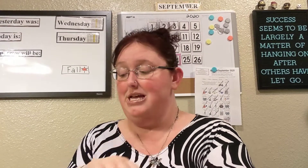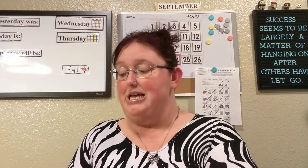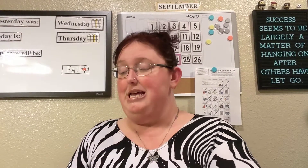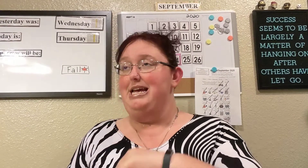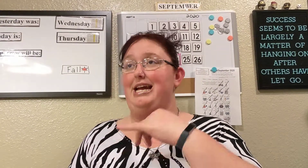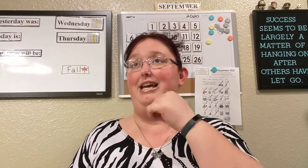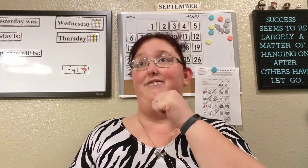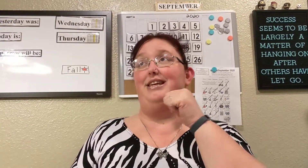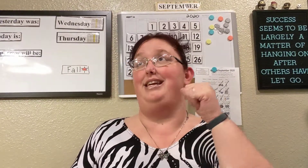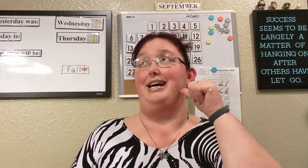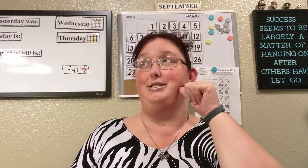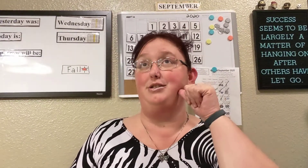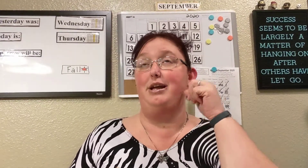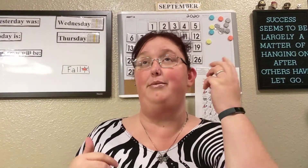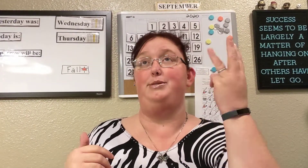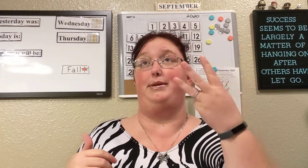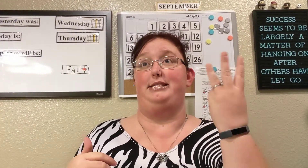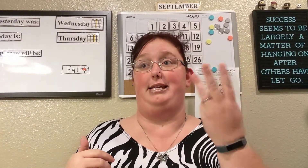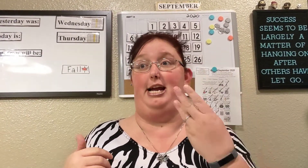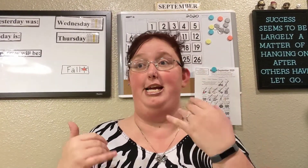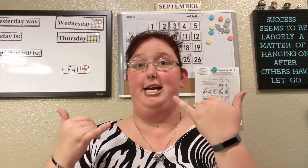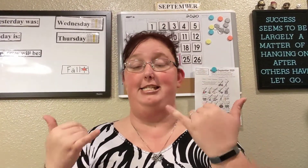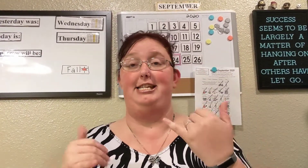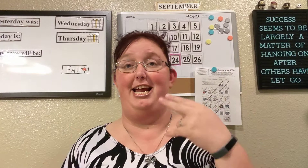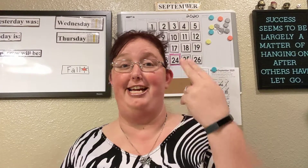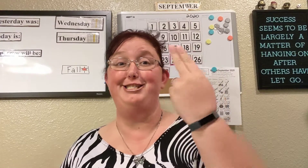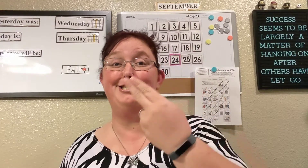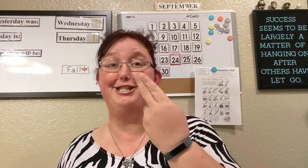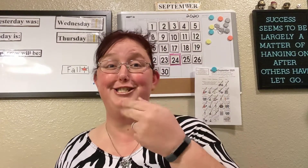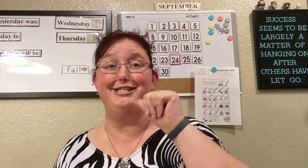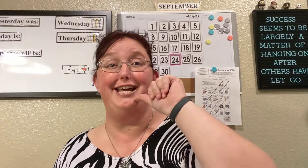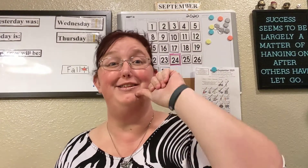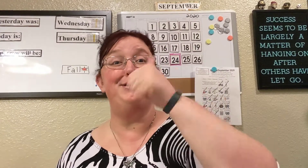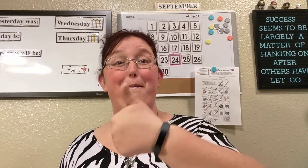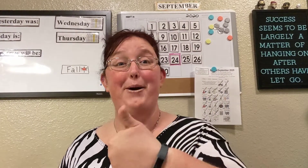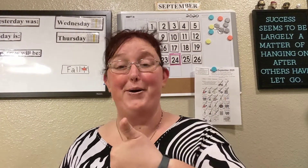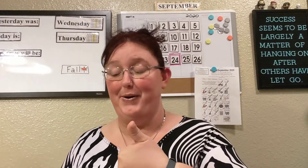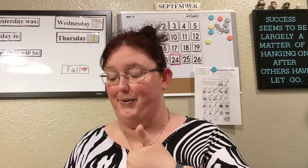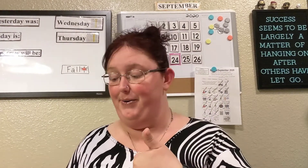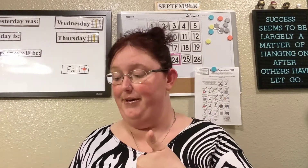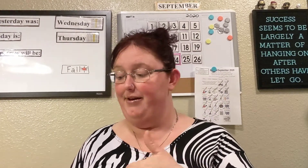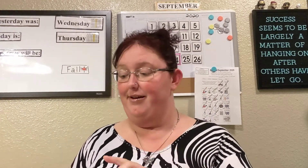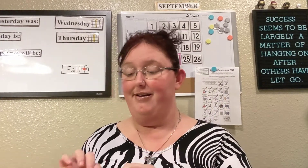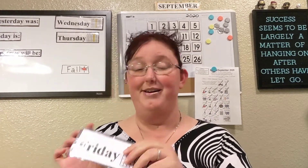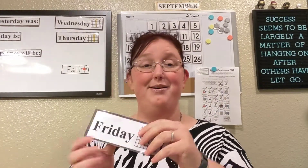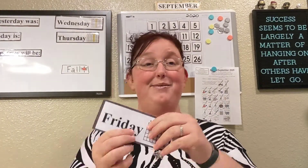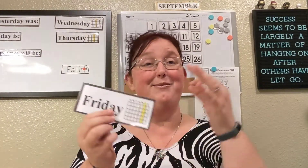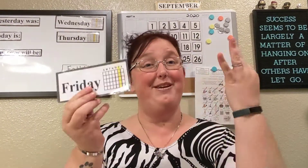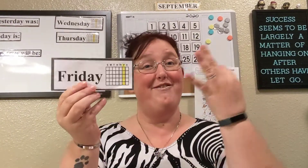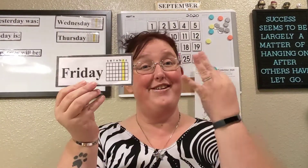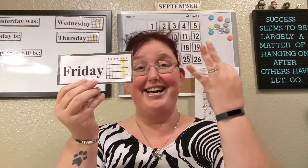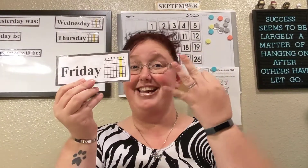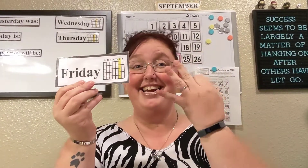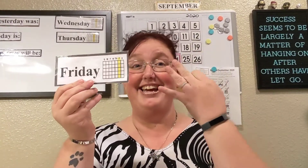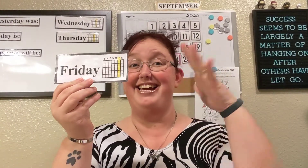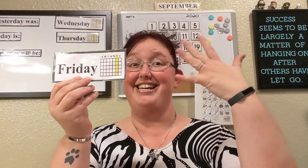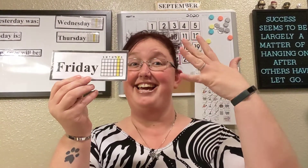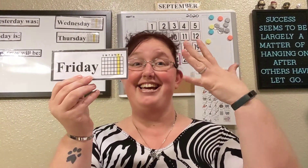If yesterday was Wednesday, and today is Thursday, then tomorrow will be Friday. Yay!